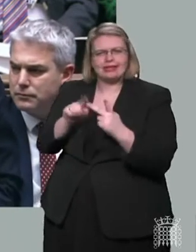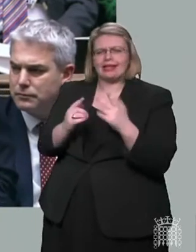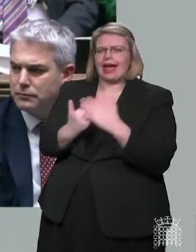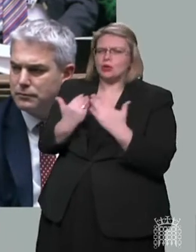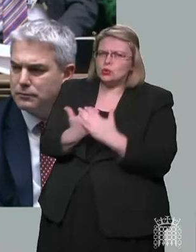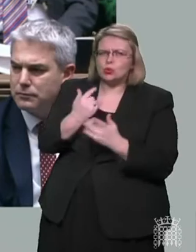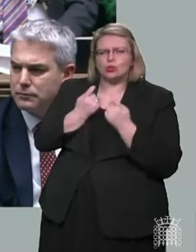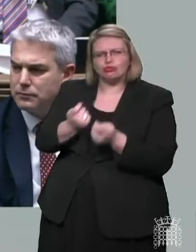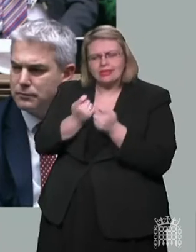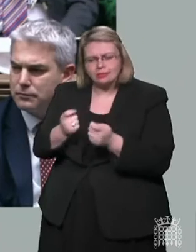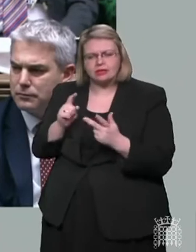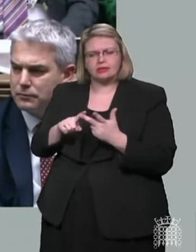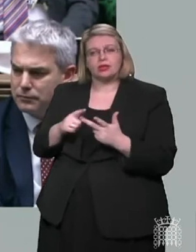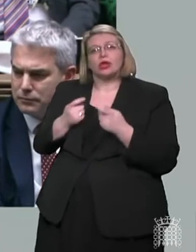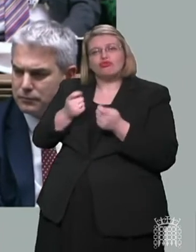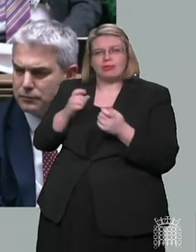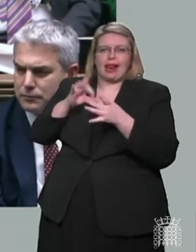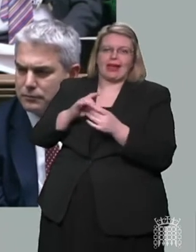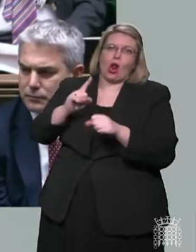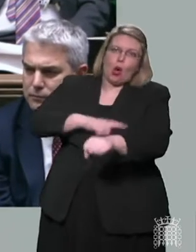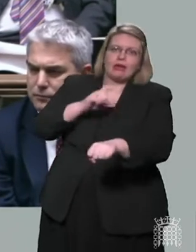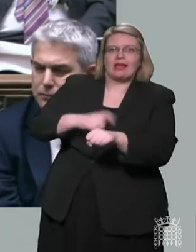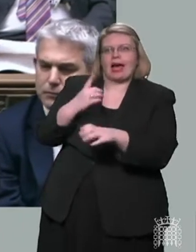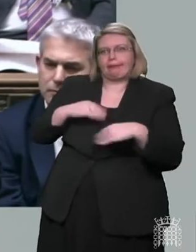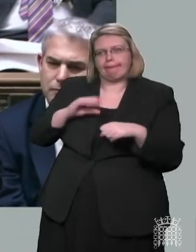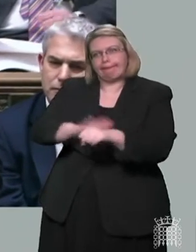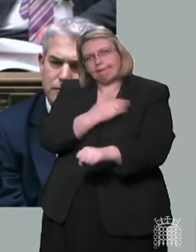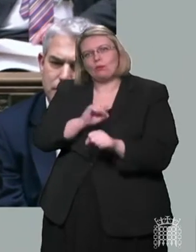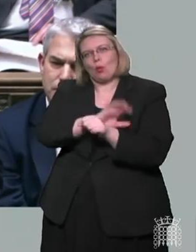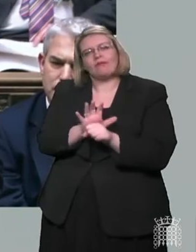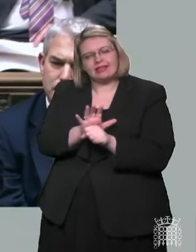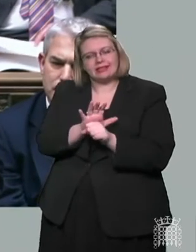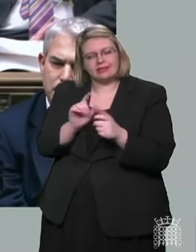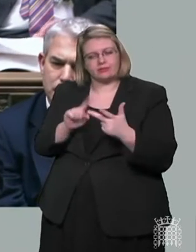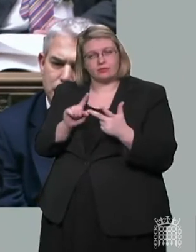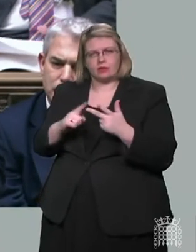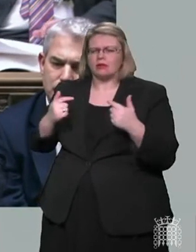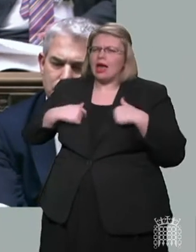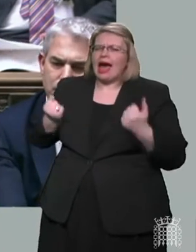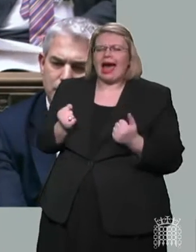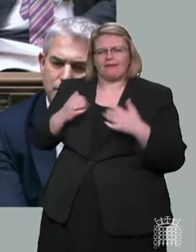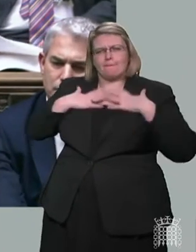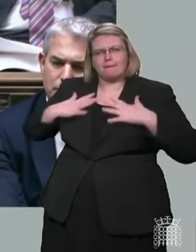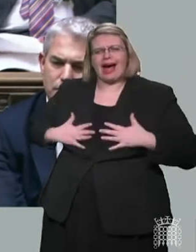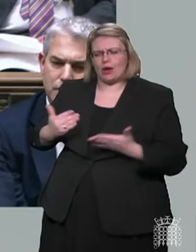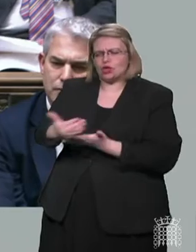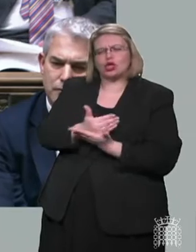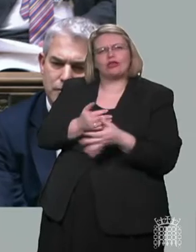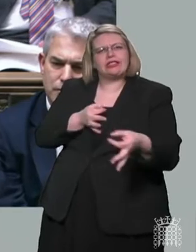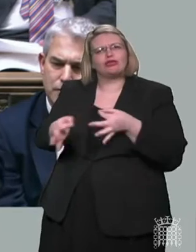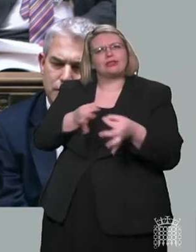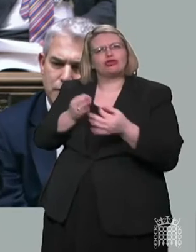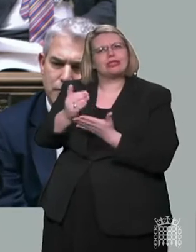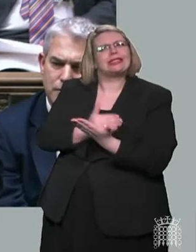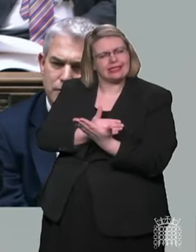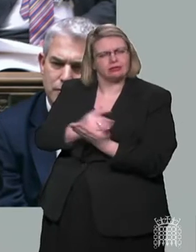and treatments for long COVID. We are refreshing our biosecurity strategy to protect the UK against